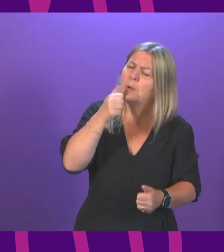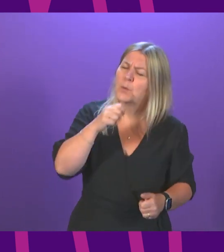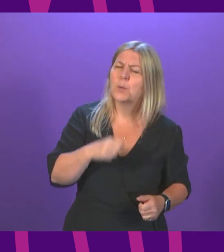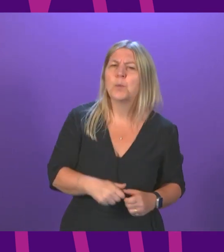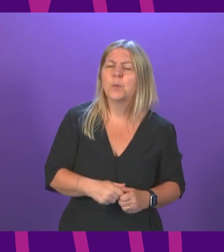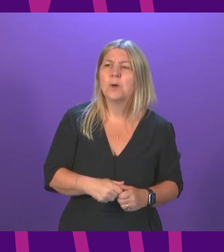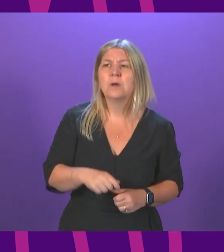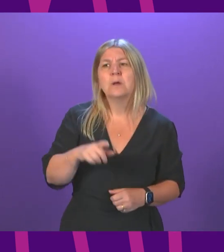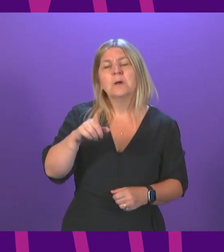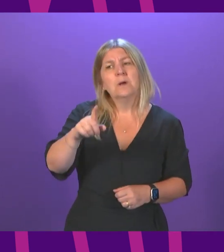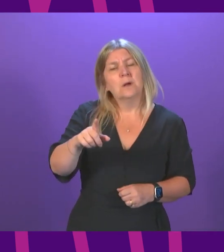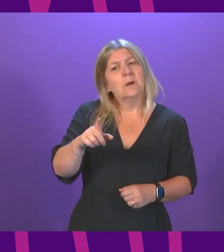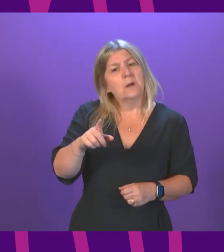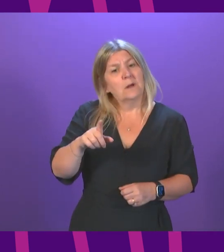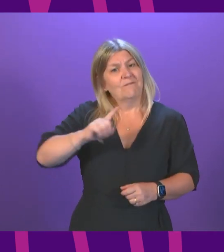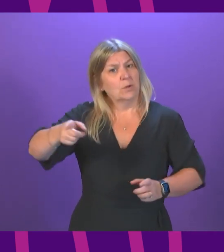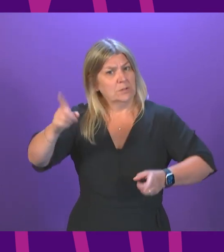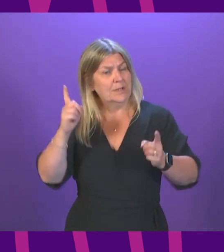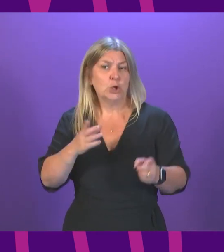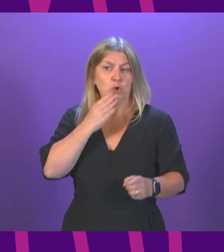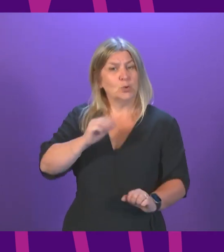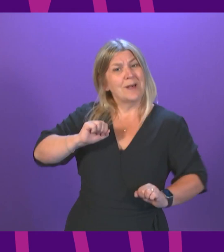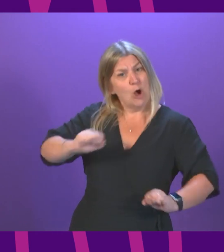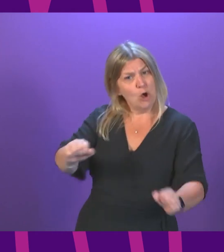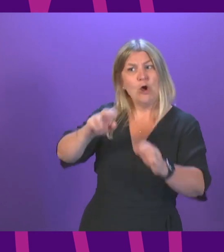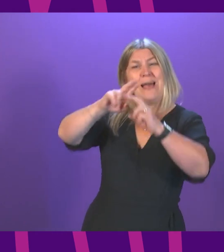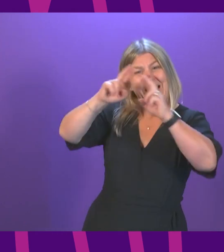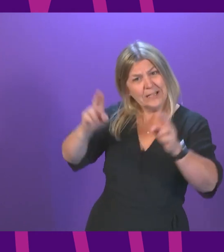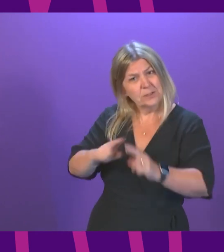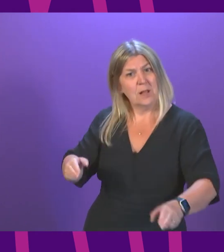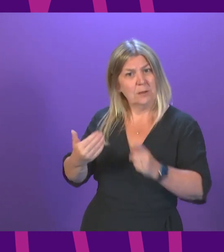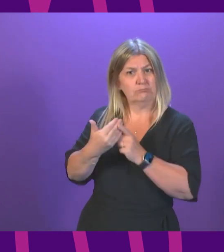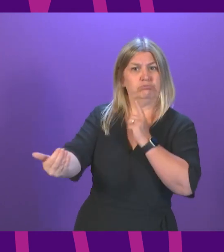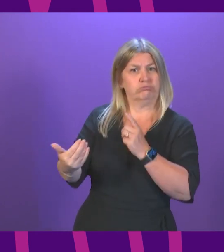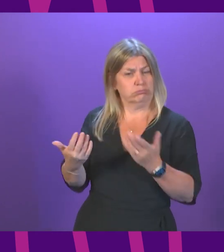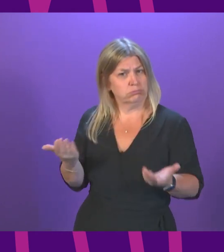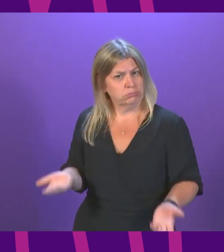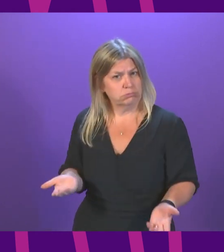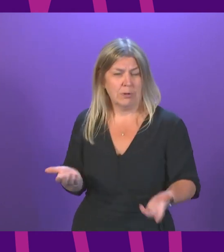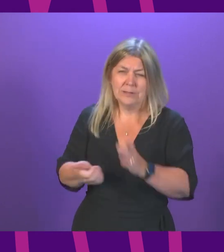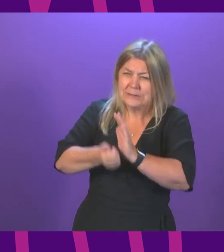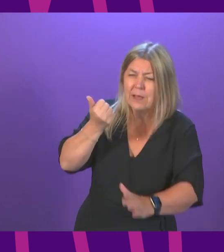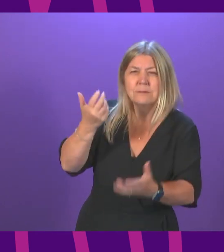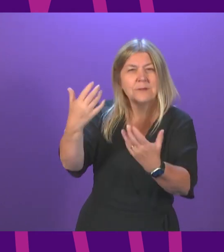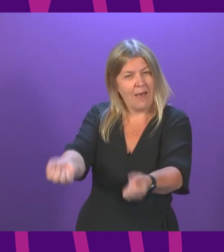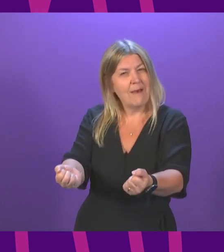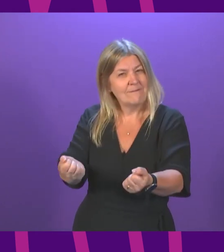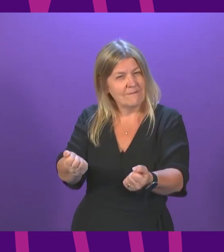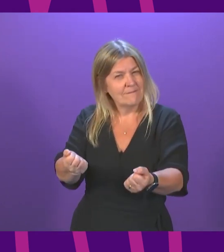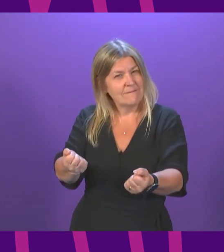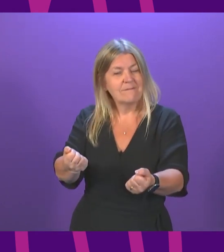Will the First Minister use her international recognition and skills that she has